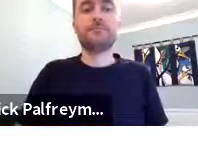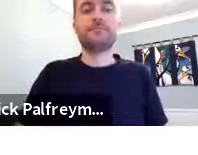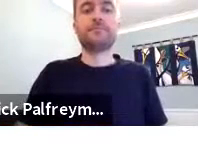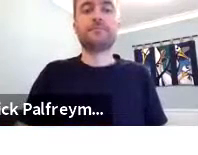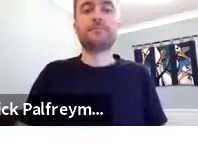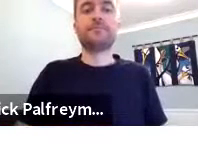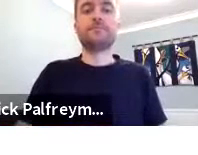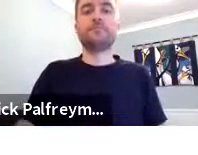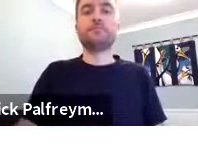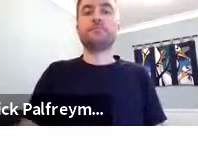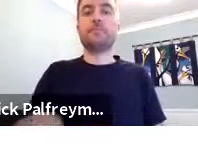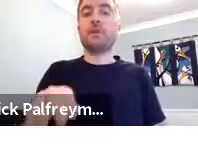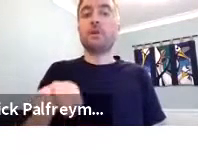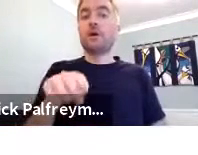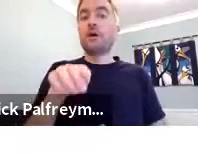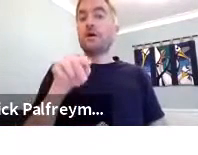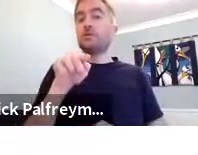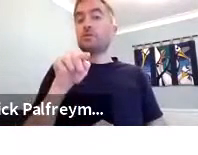to elicit that data.